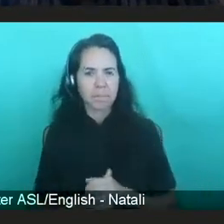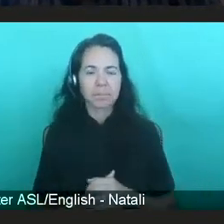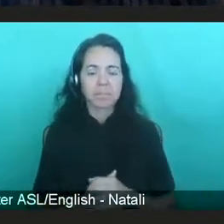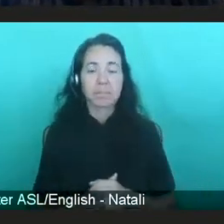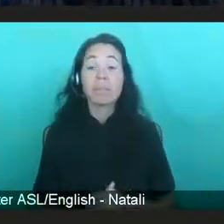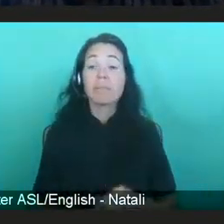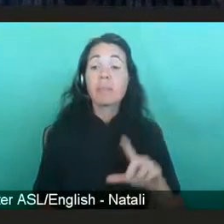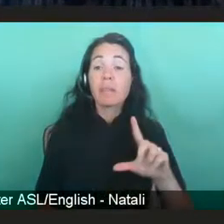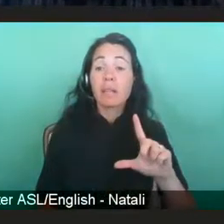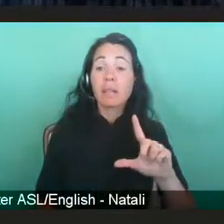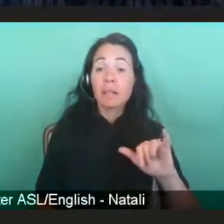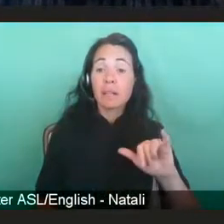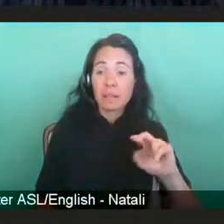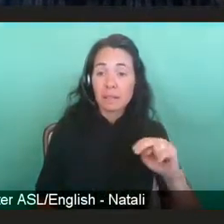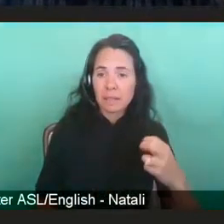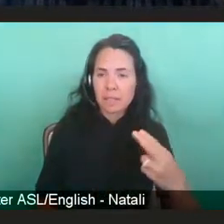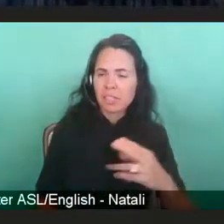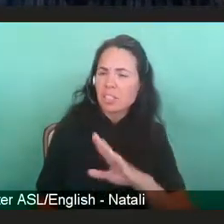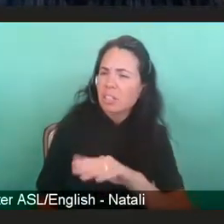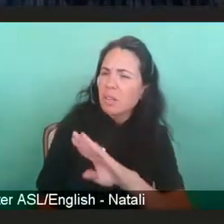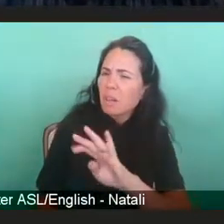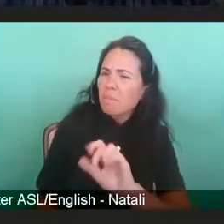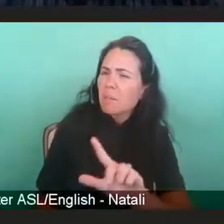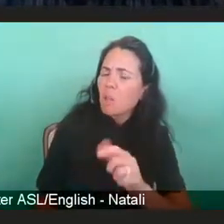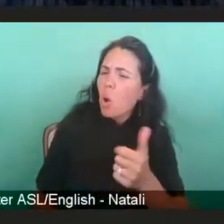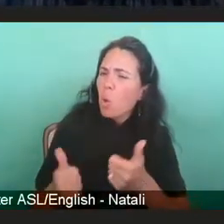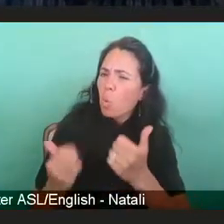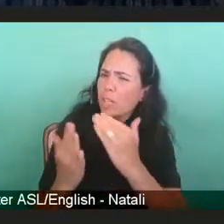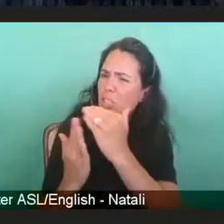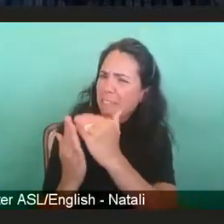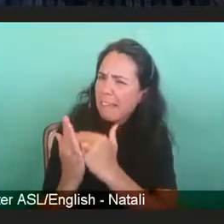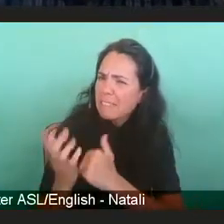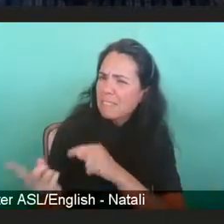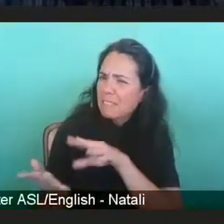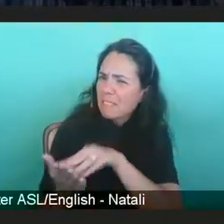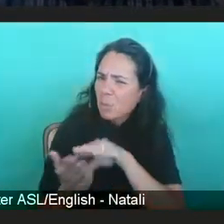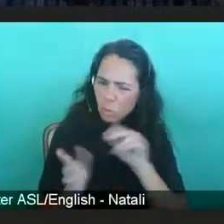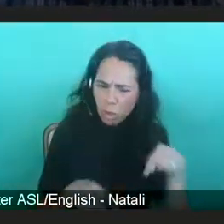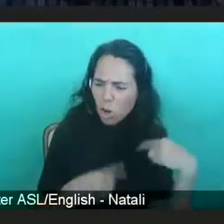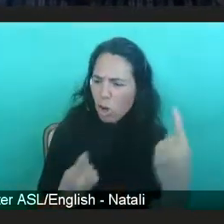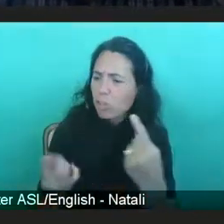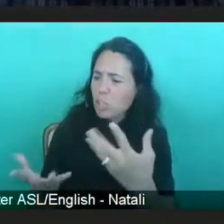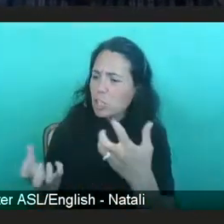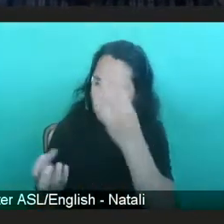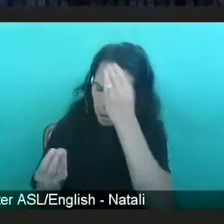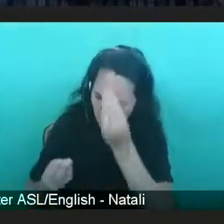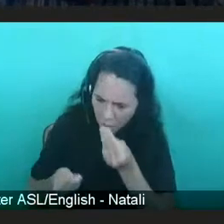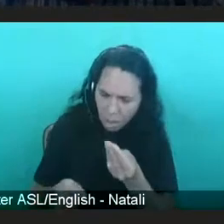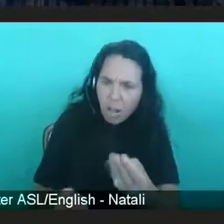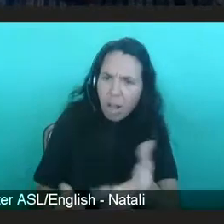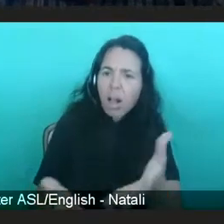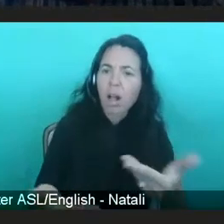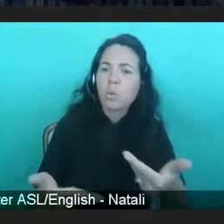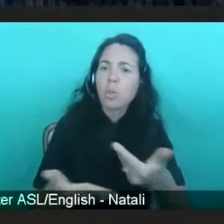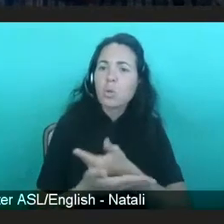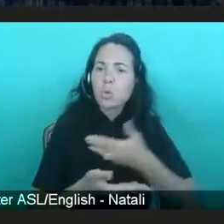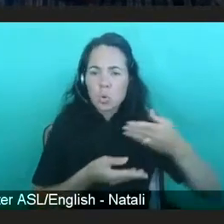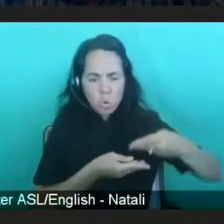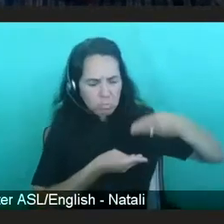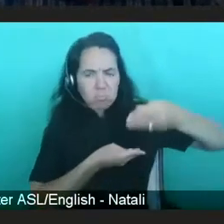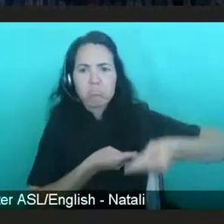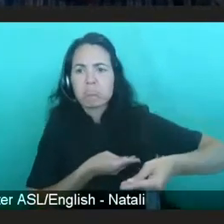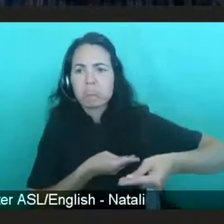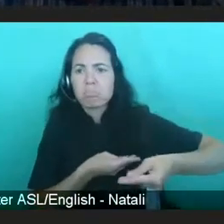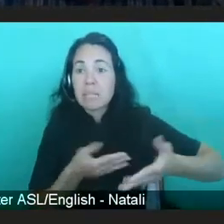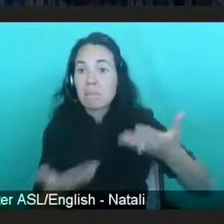what lessons have you learned that you'd want to share with the new generation that may be dealing with HIV now,